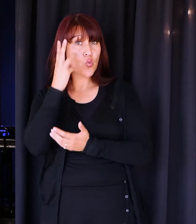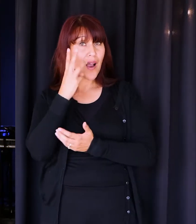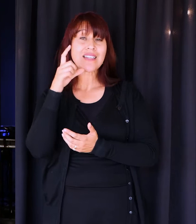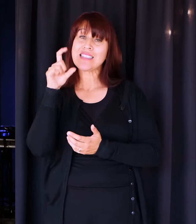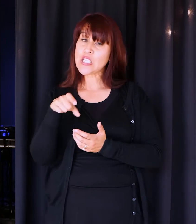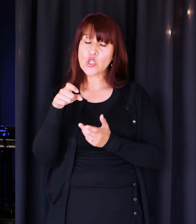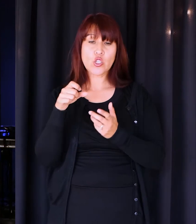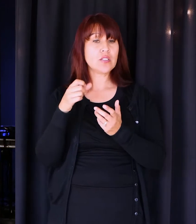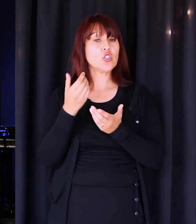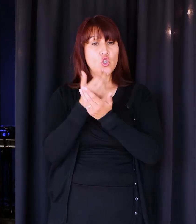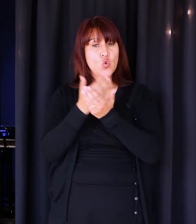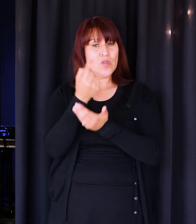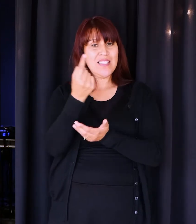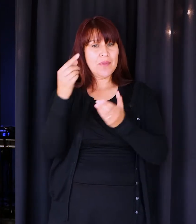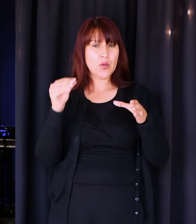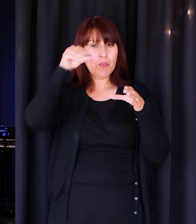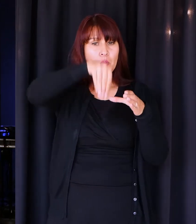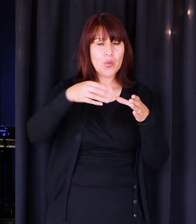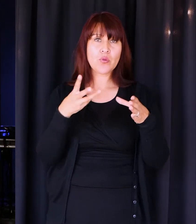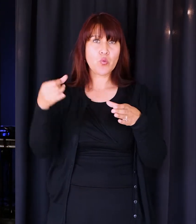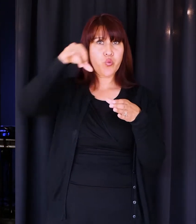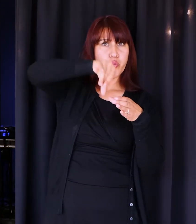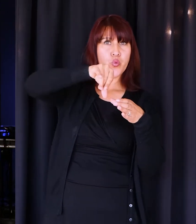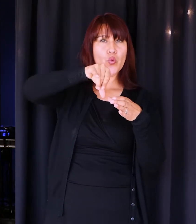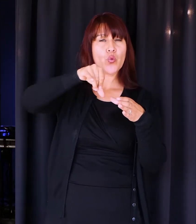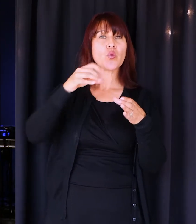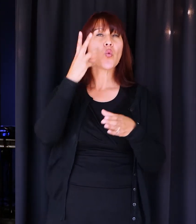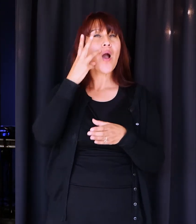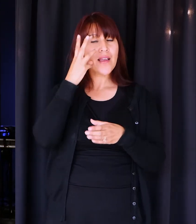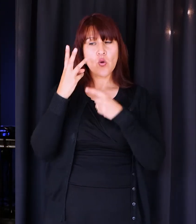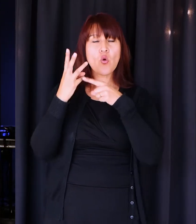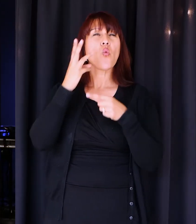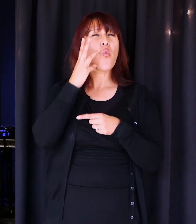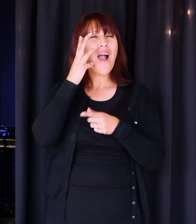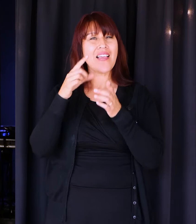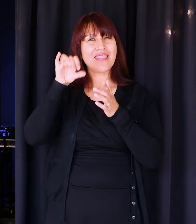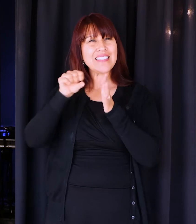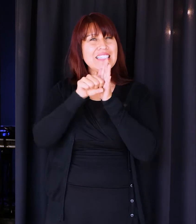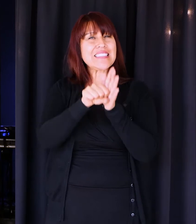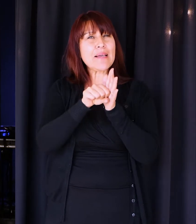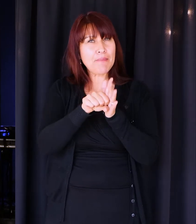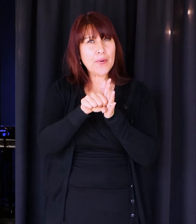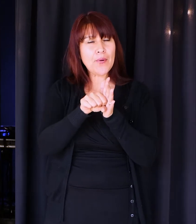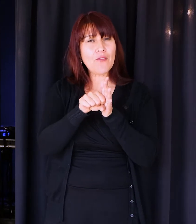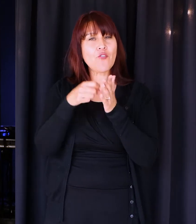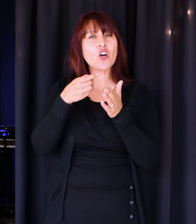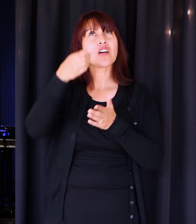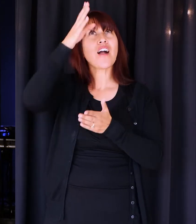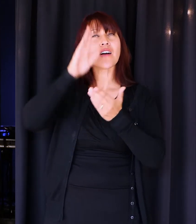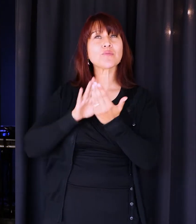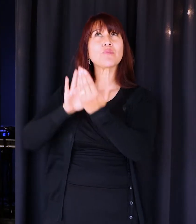need a new container to put that wine in. Now you need to know that wine is a symbol in the Bible for the presence